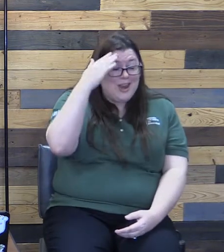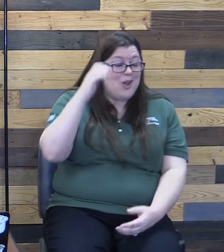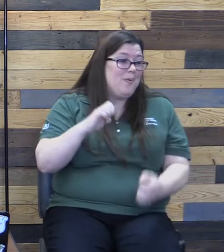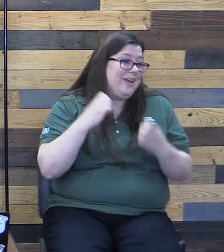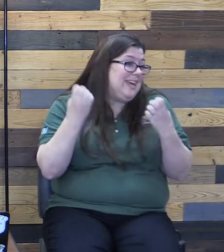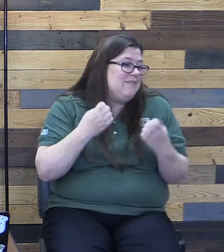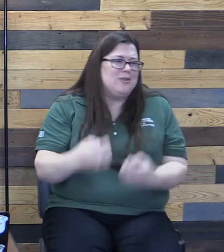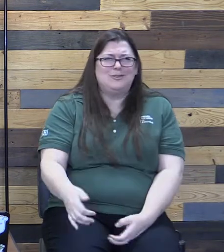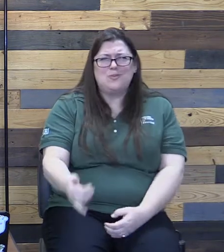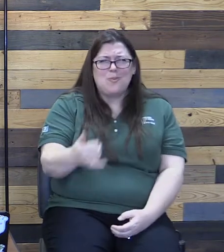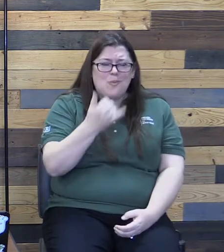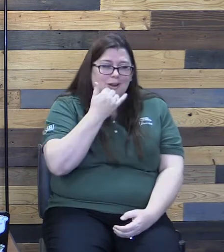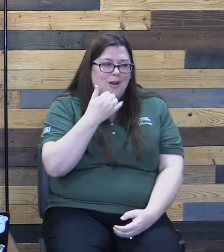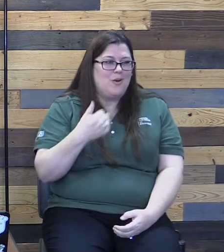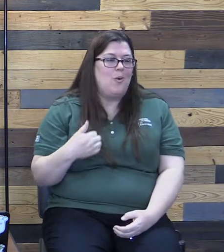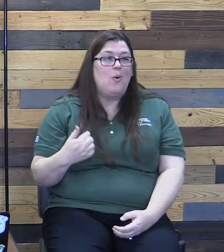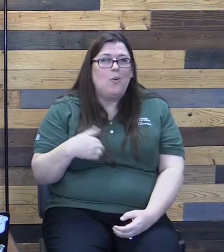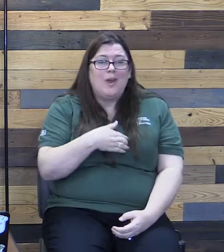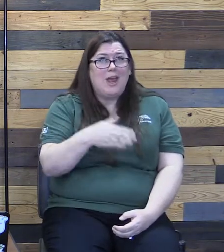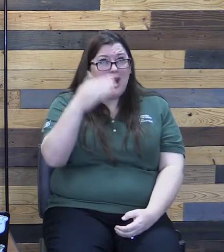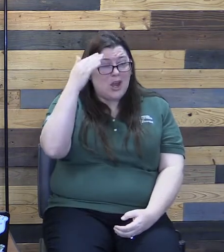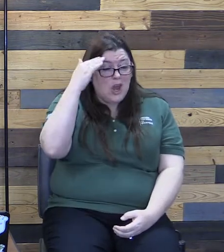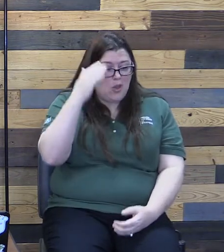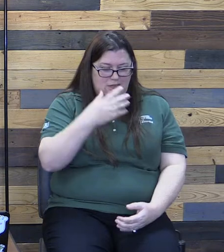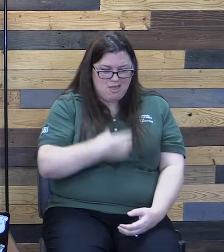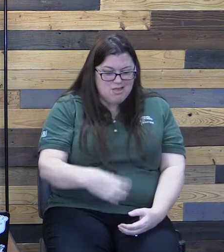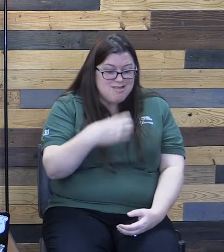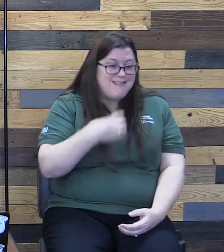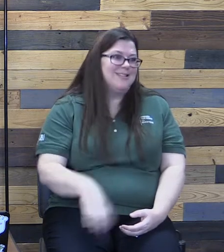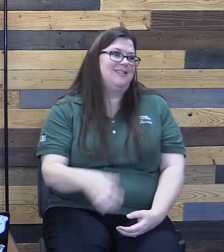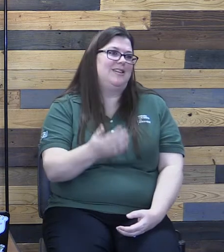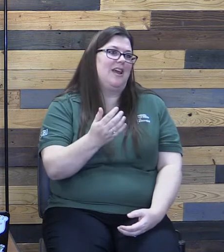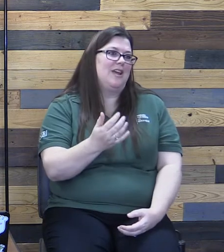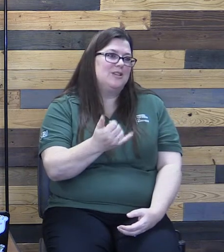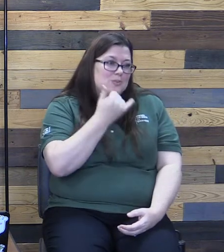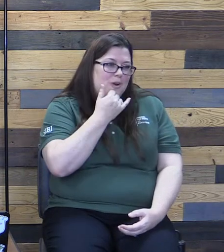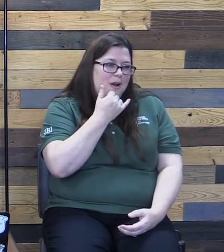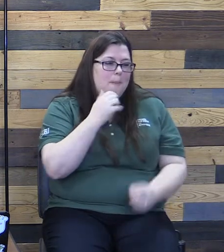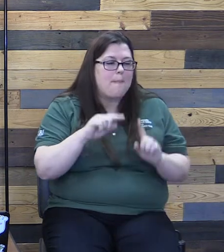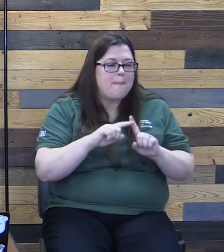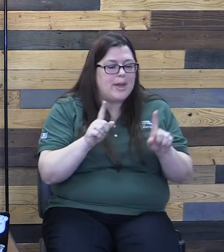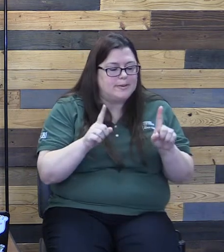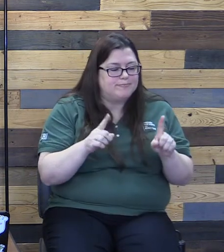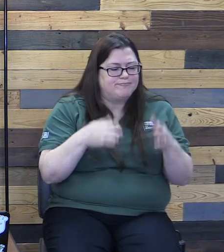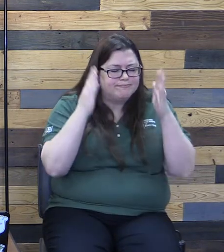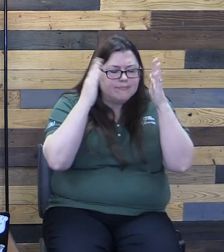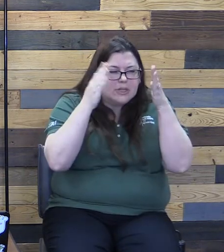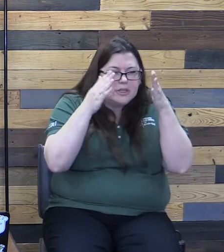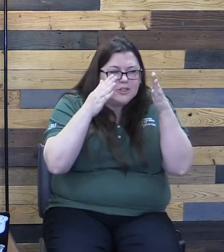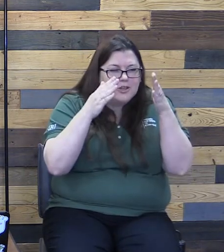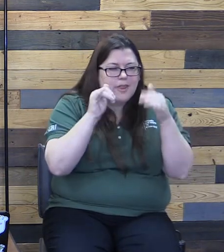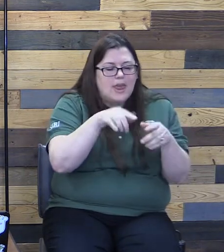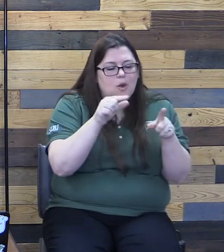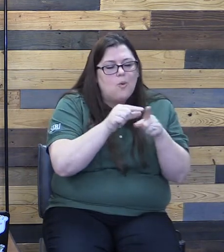that lusting is wrong. But I want to call attention to that word, that little word right there that says idolatry.